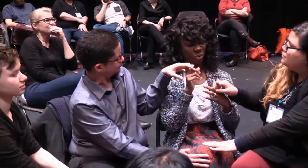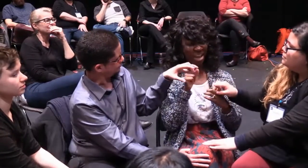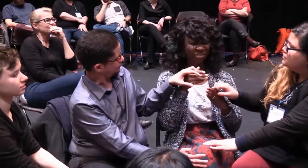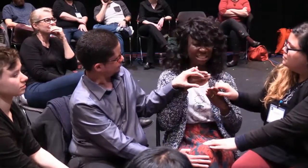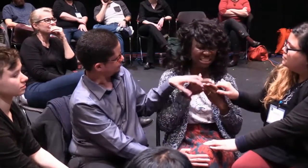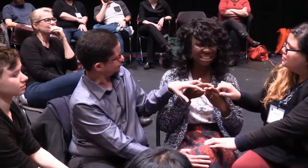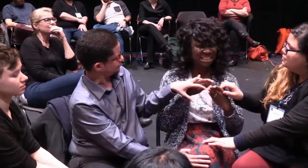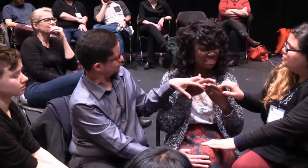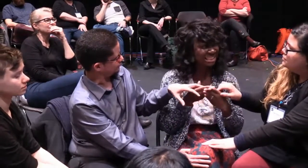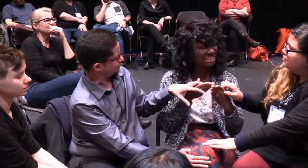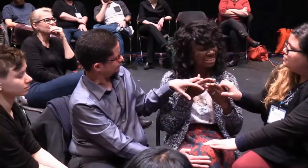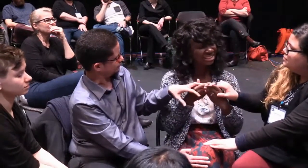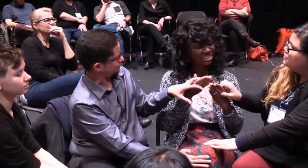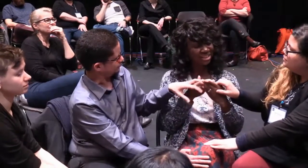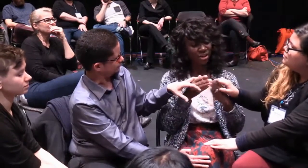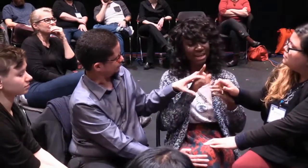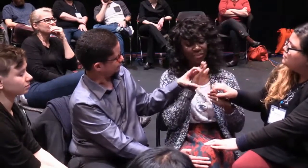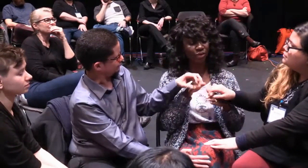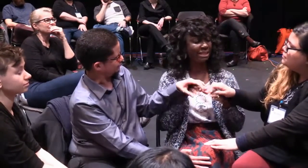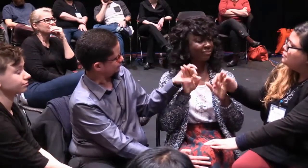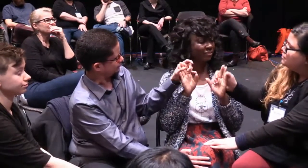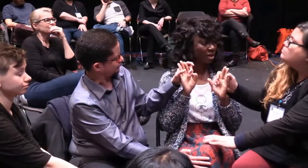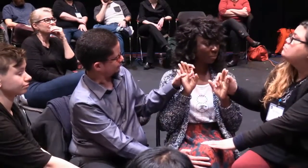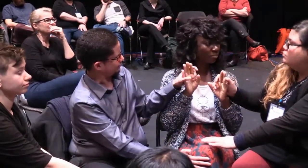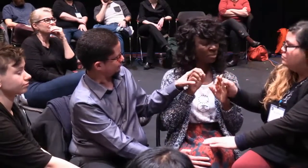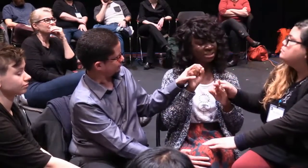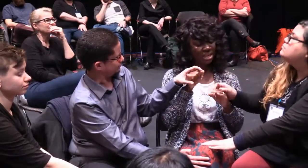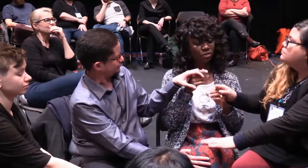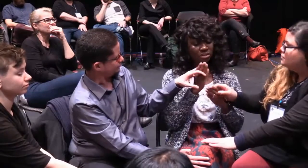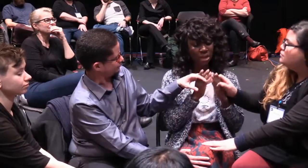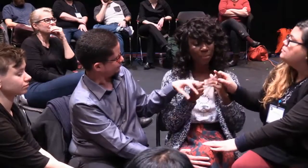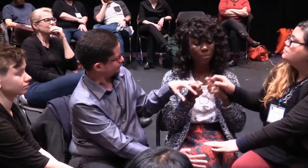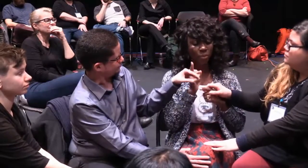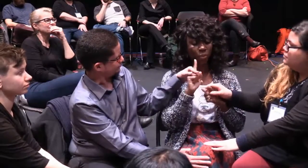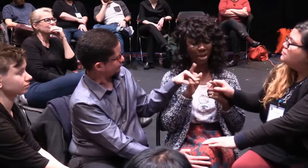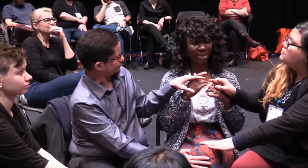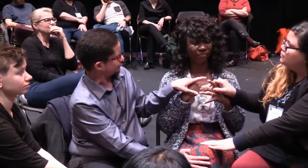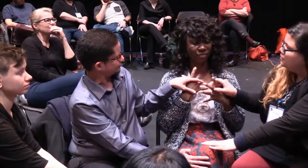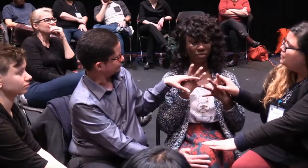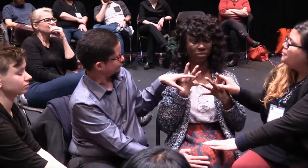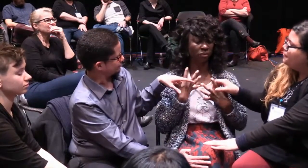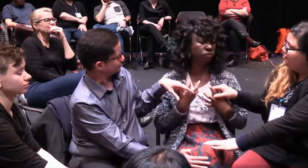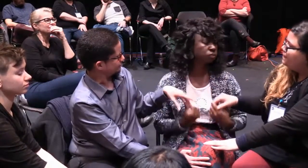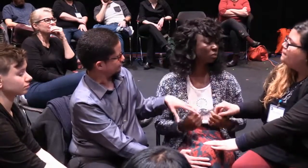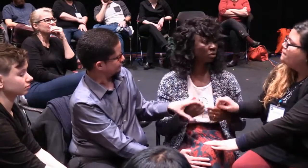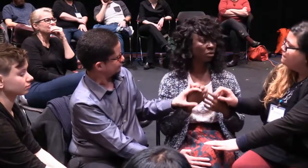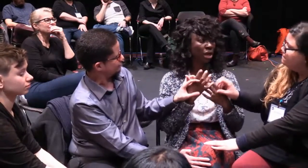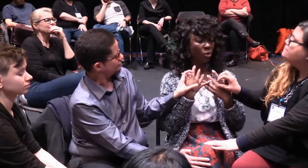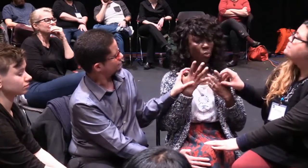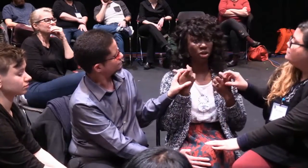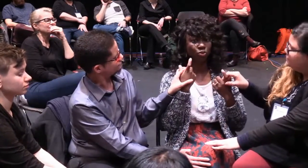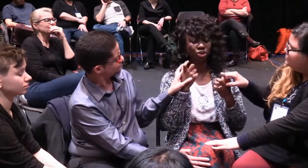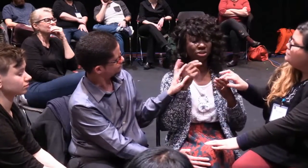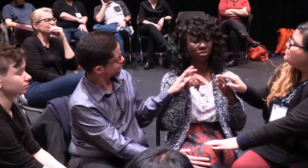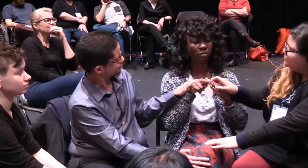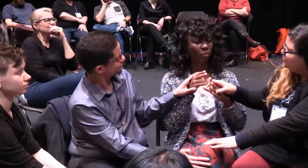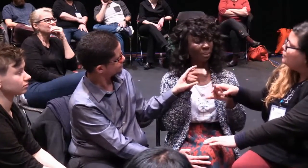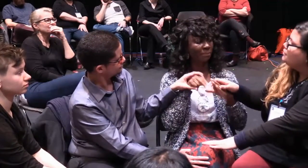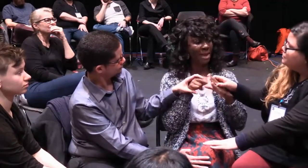do this right. Or you're different in that way. You know. And it's hard to hit that wall over and over and never give up. It takes a toll. You